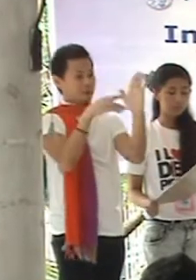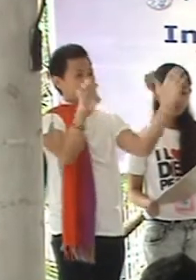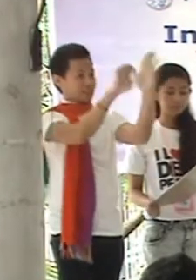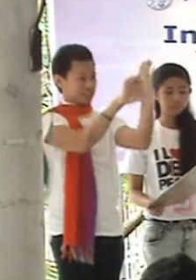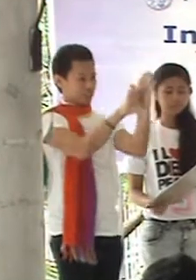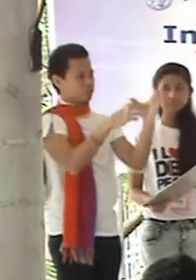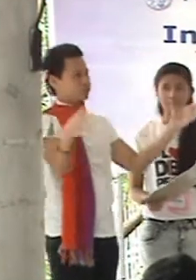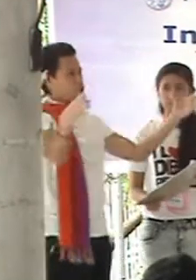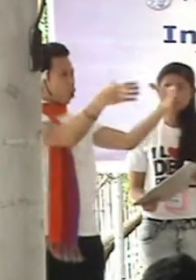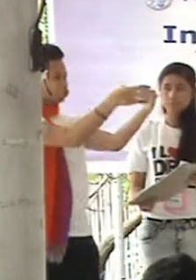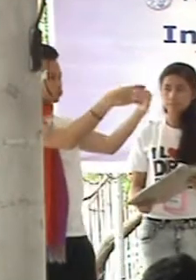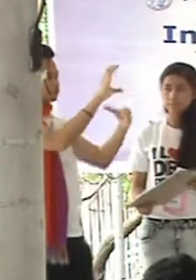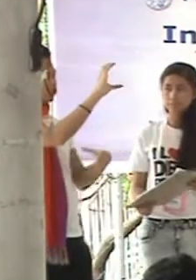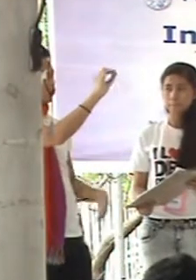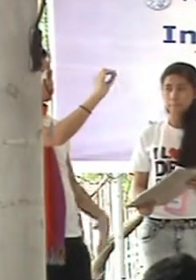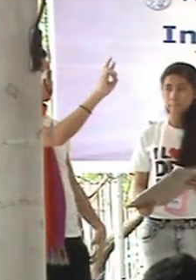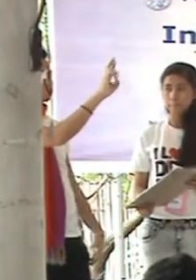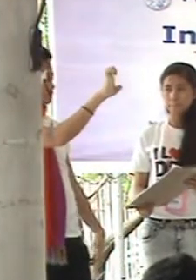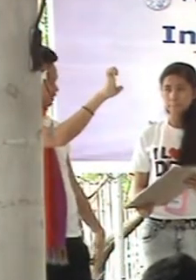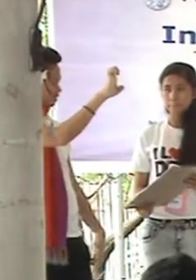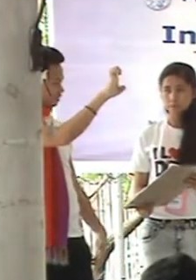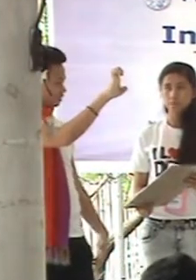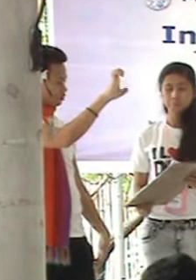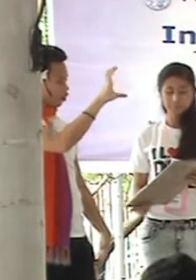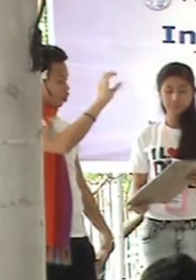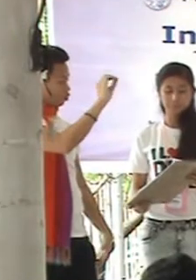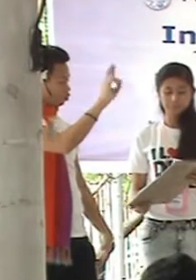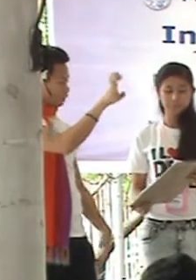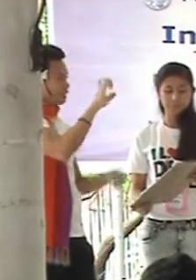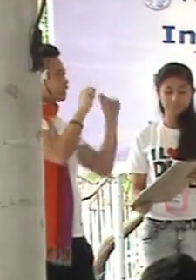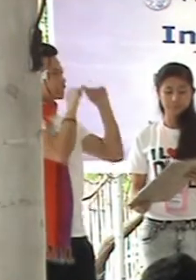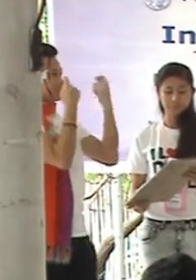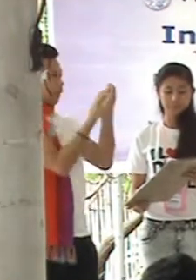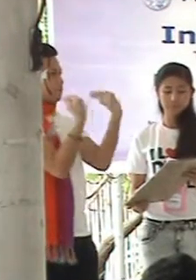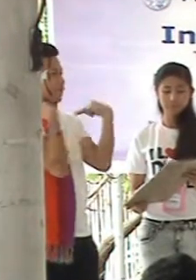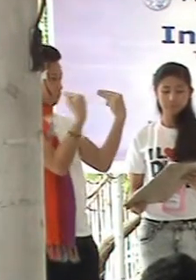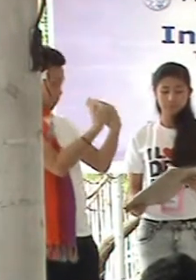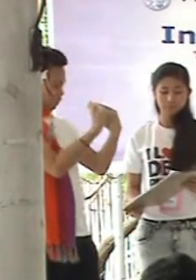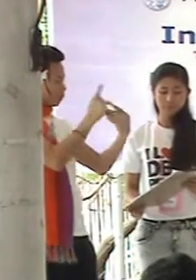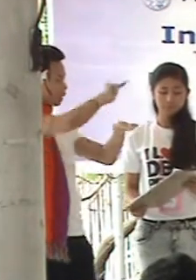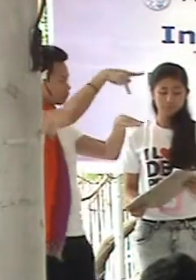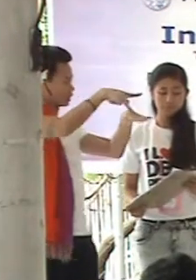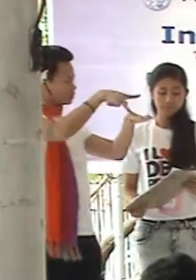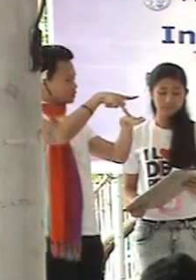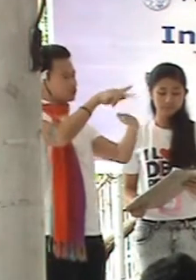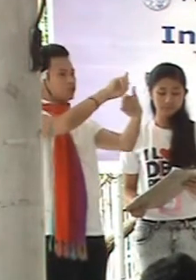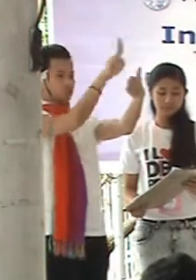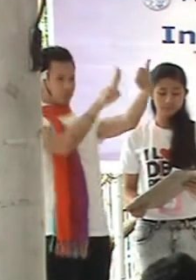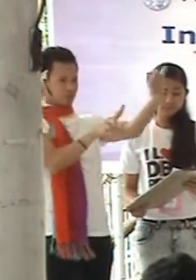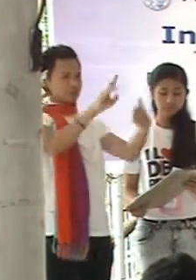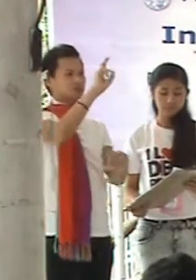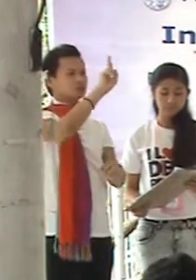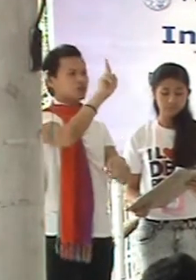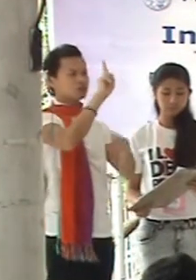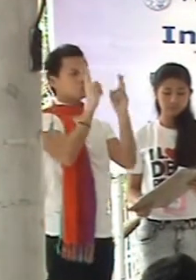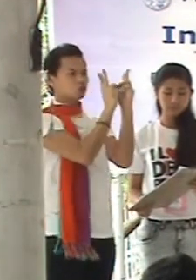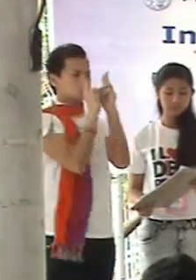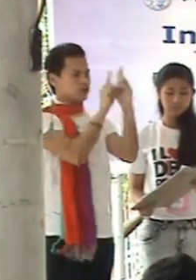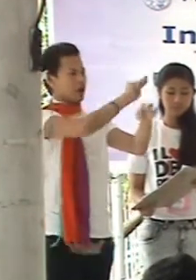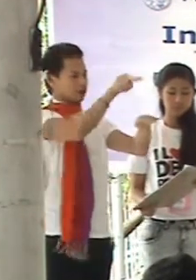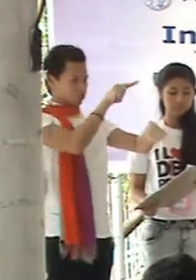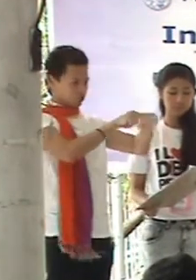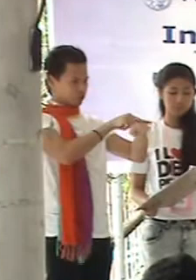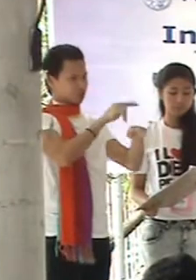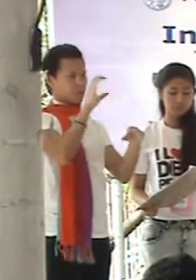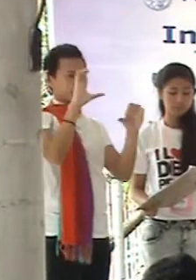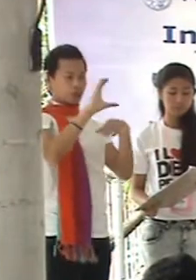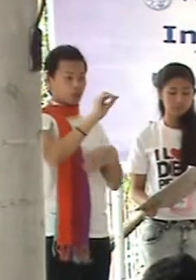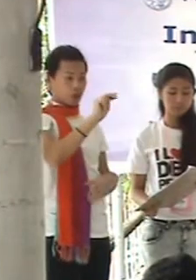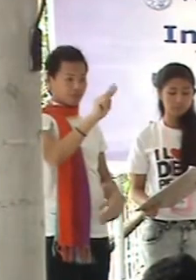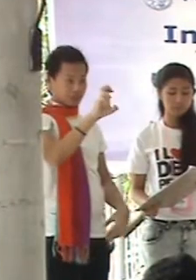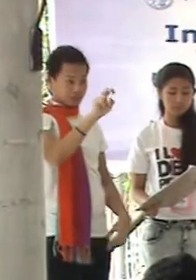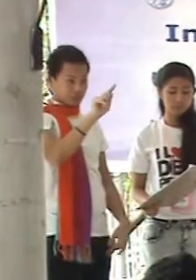Philippine